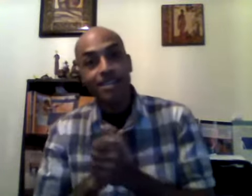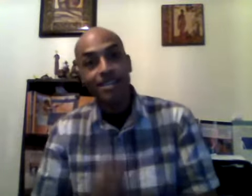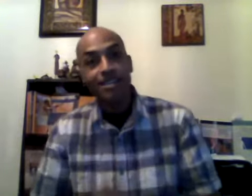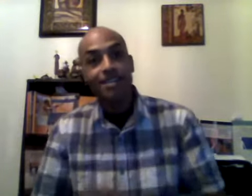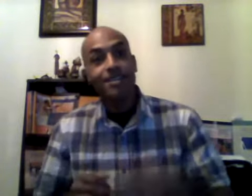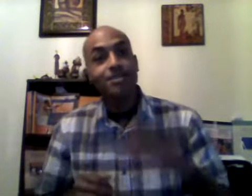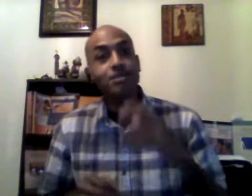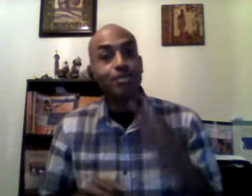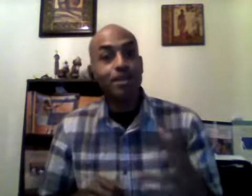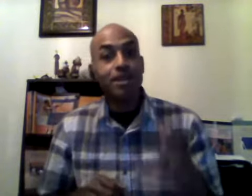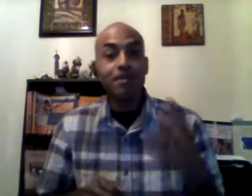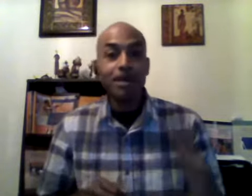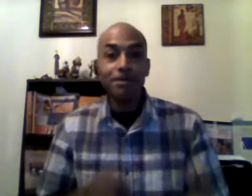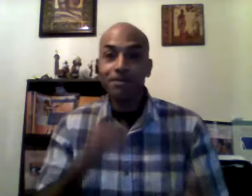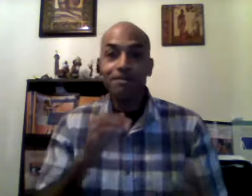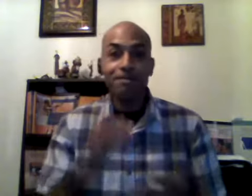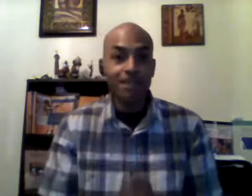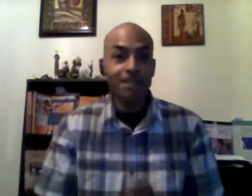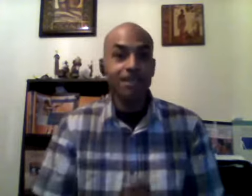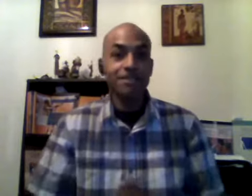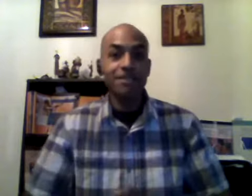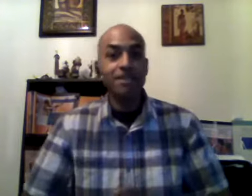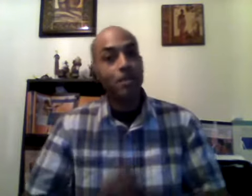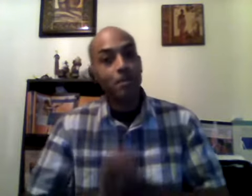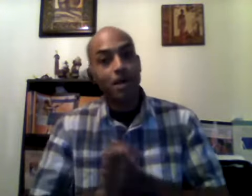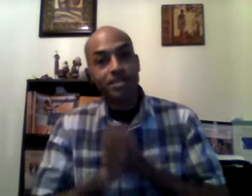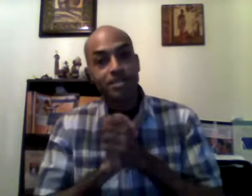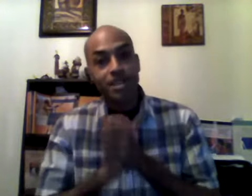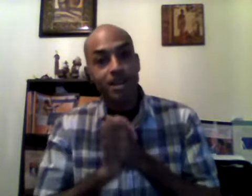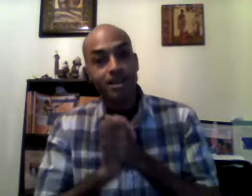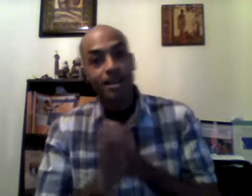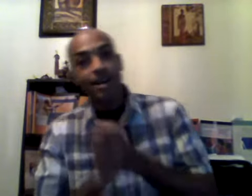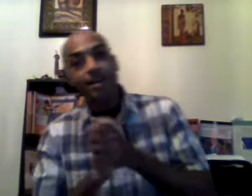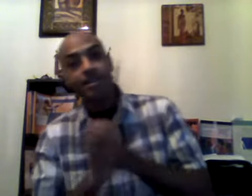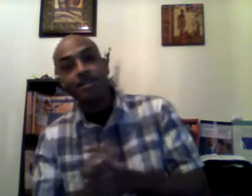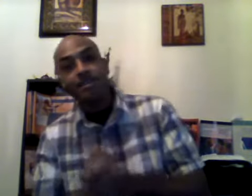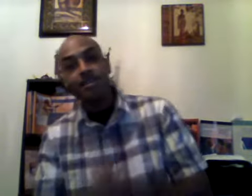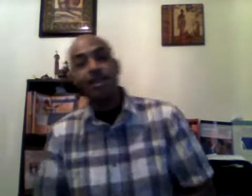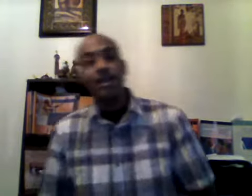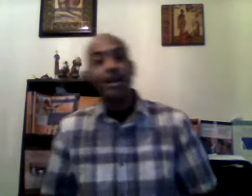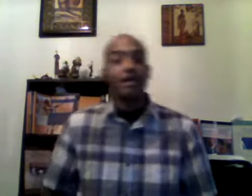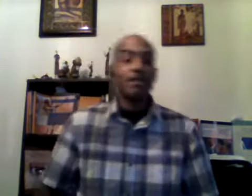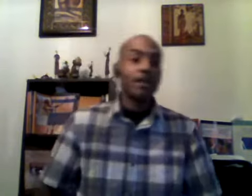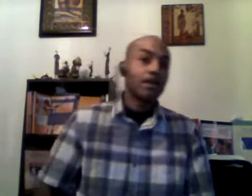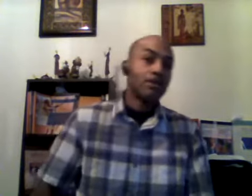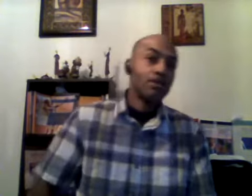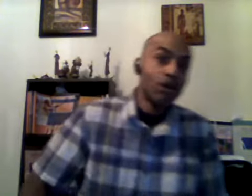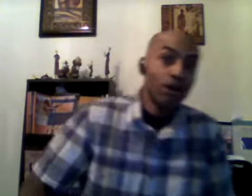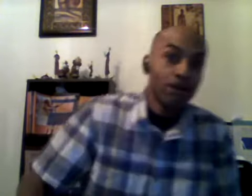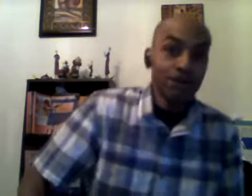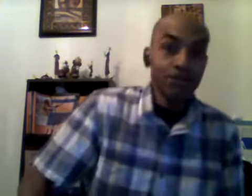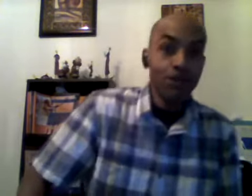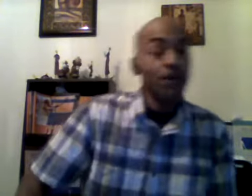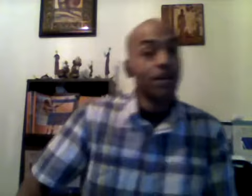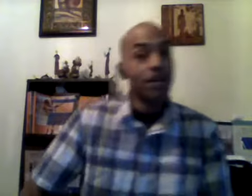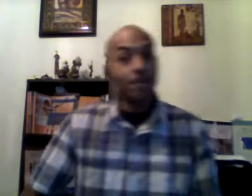supreme health and fitness by sean i lee i thank you all for tuning in